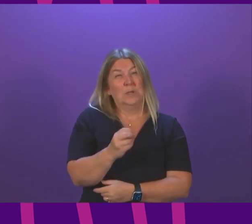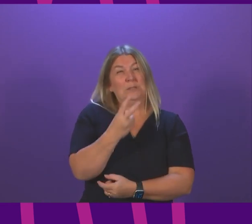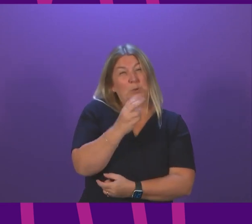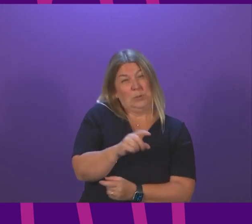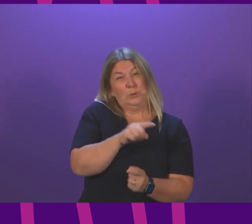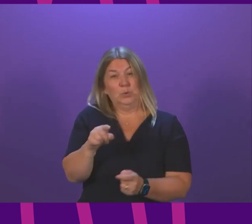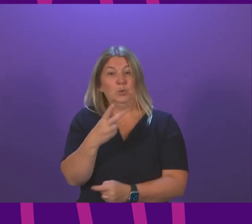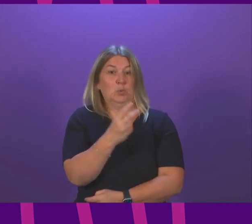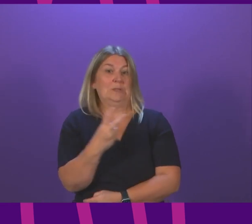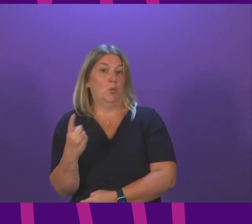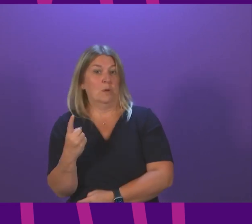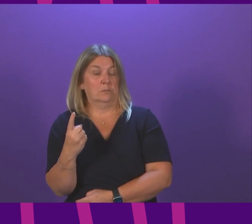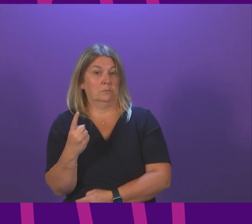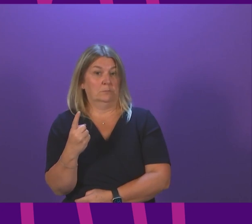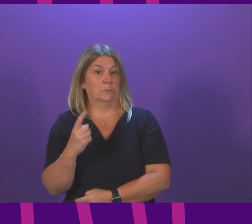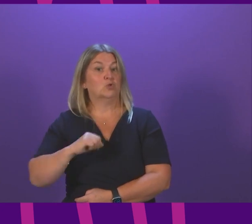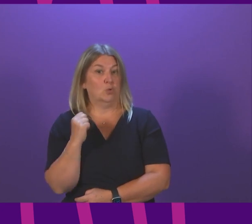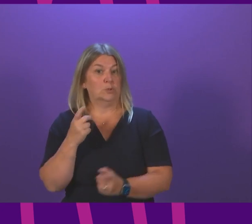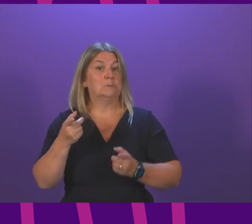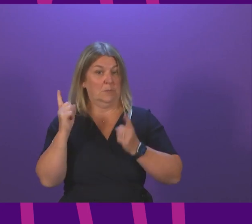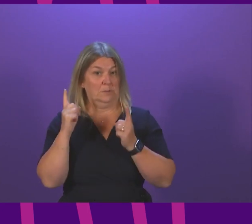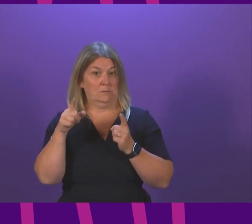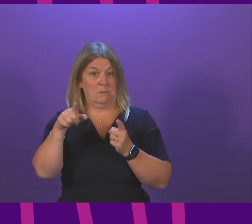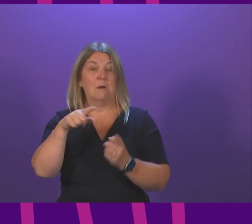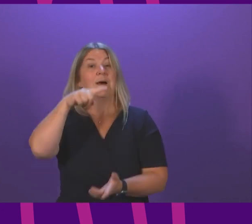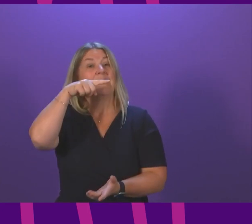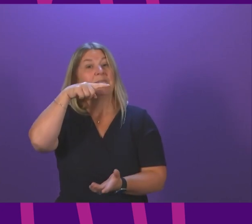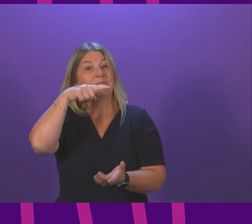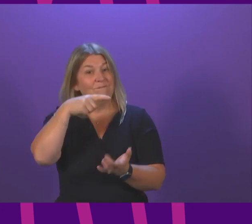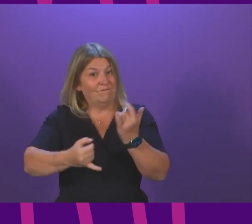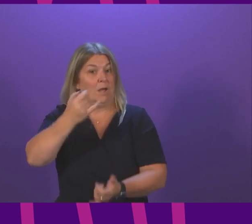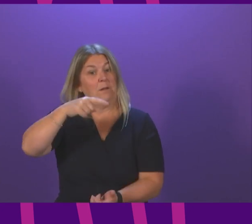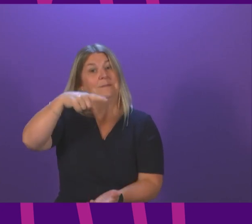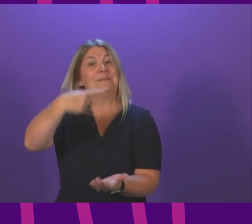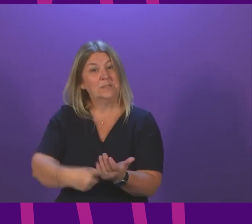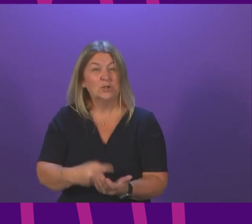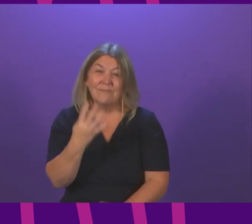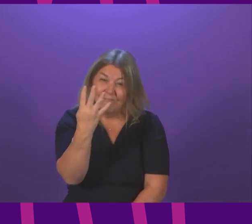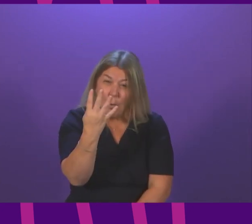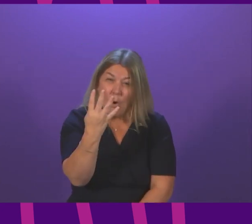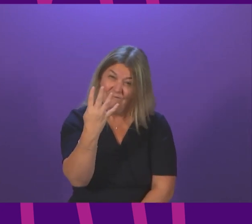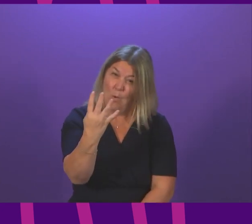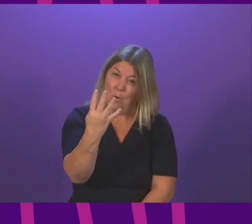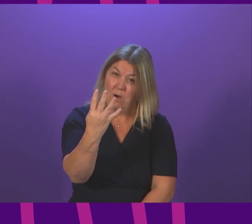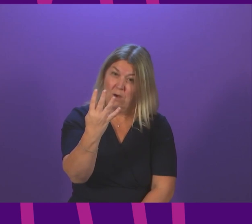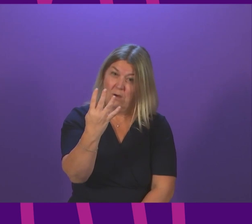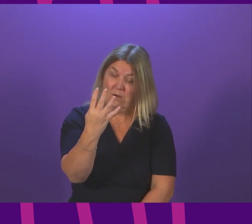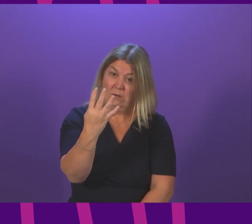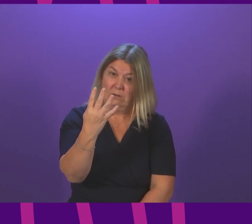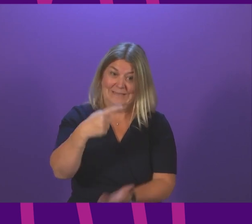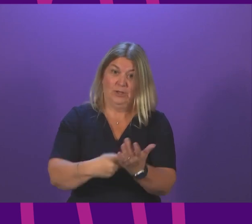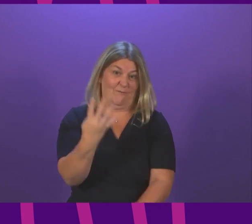Scottish ministers made the final decision on four recalled planning appeals so the whole premise